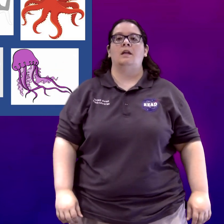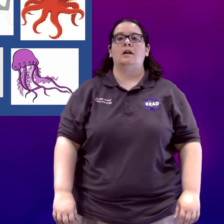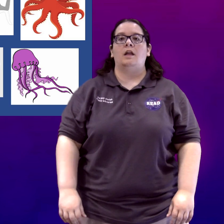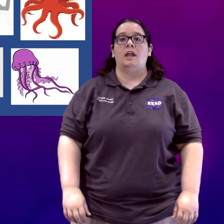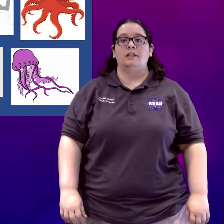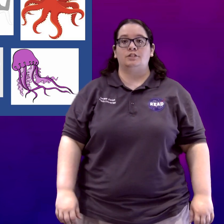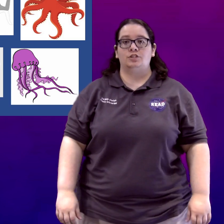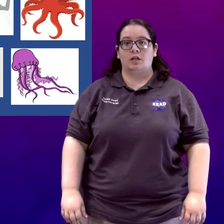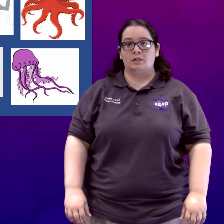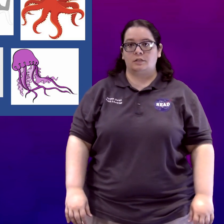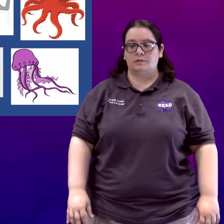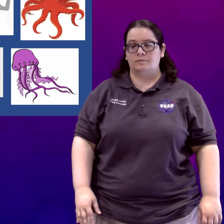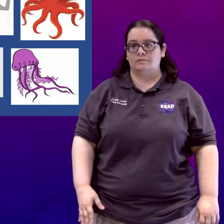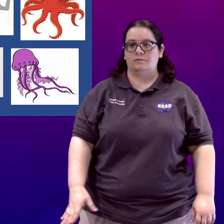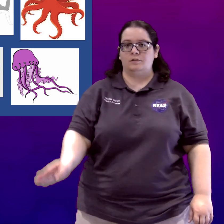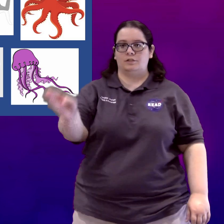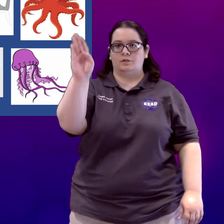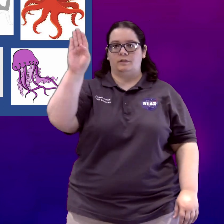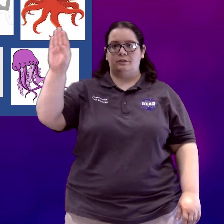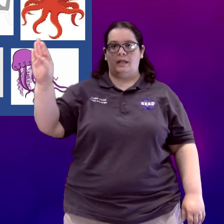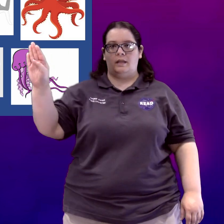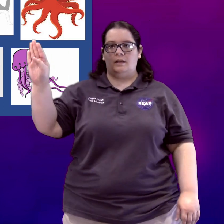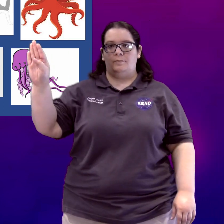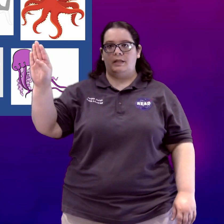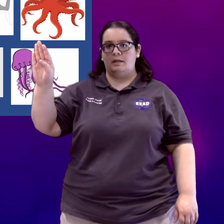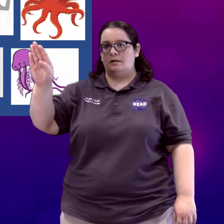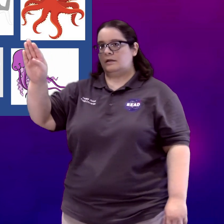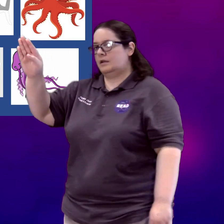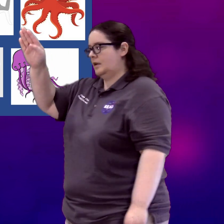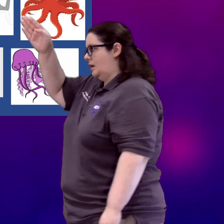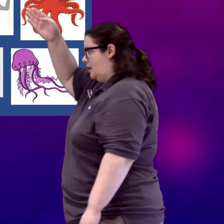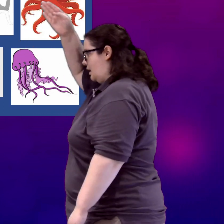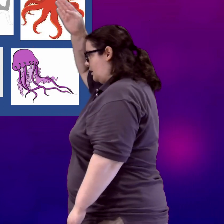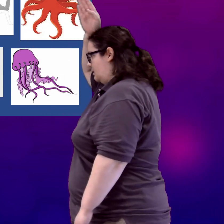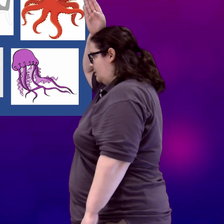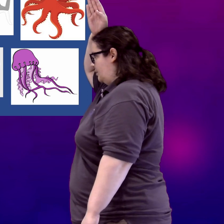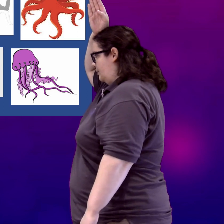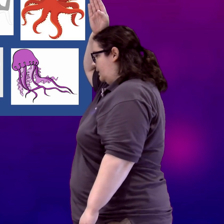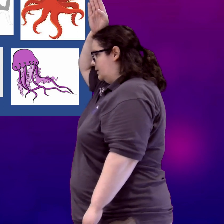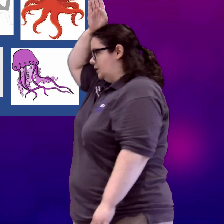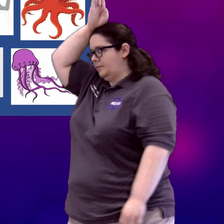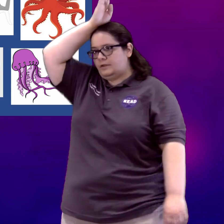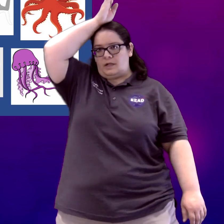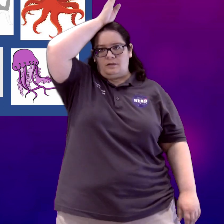A shark. You're just going to take a B and place it on top of your head.